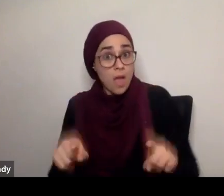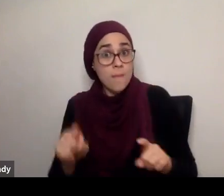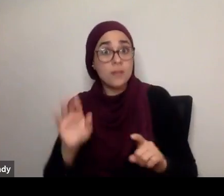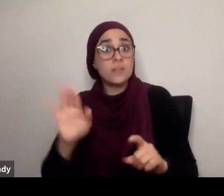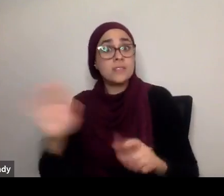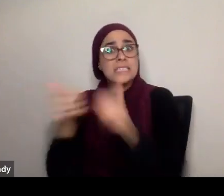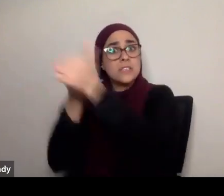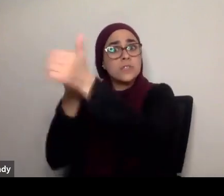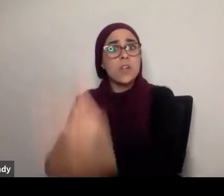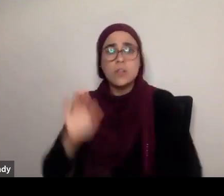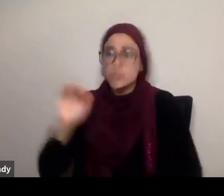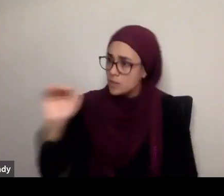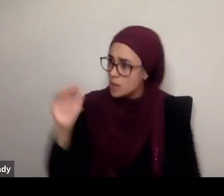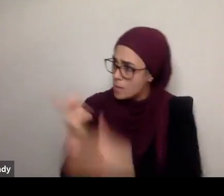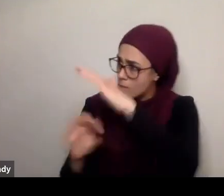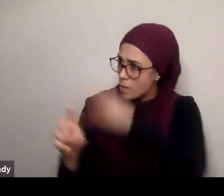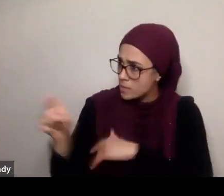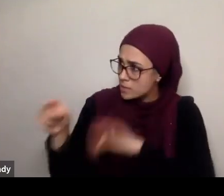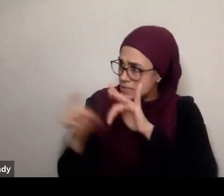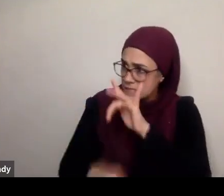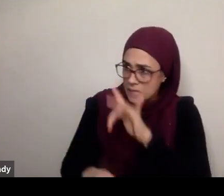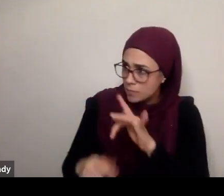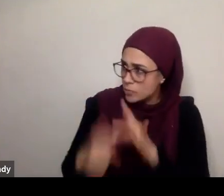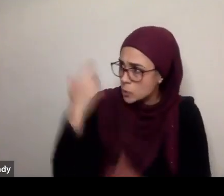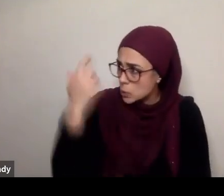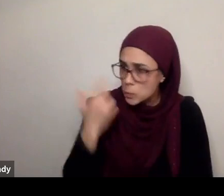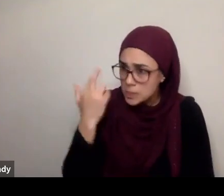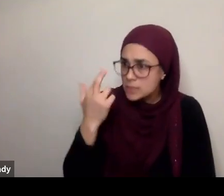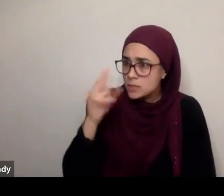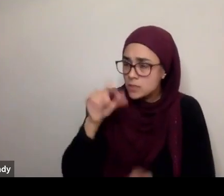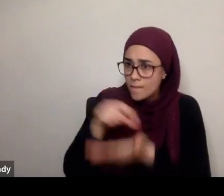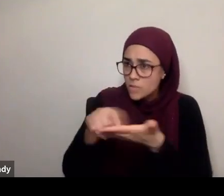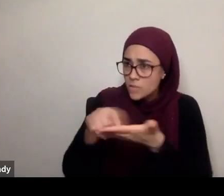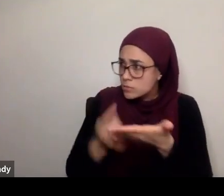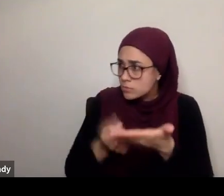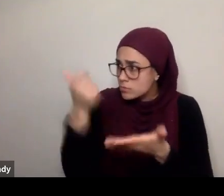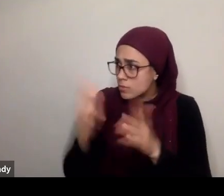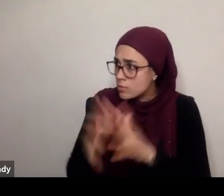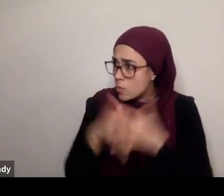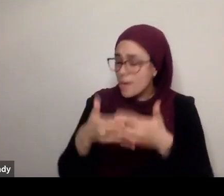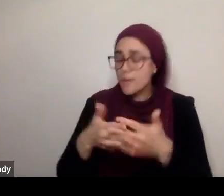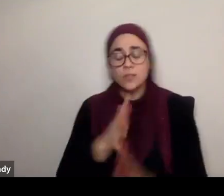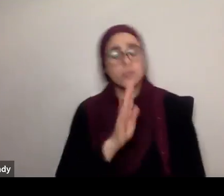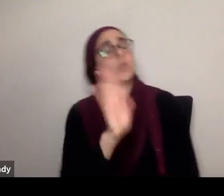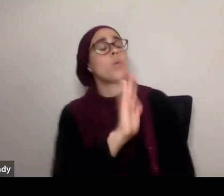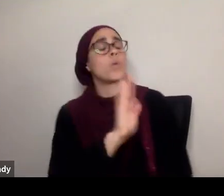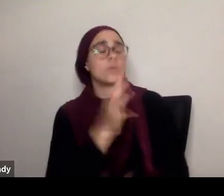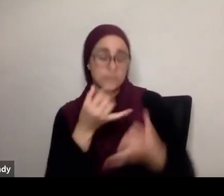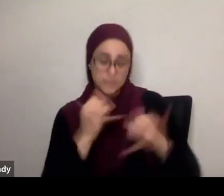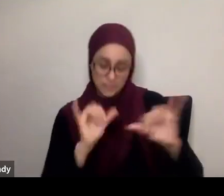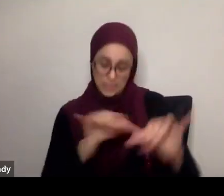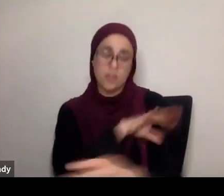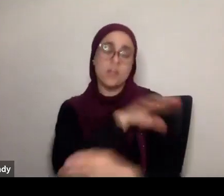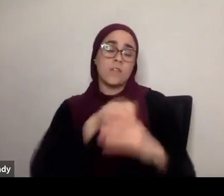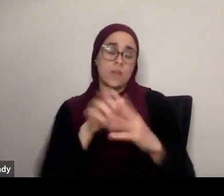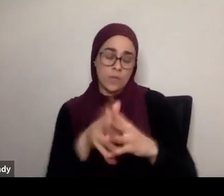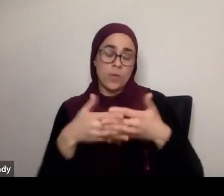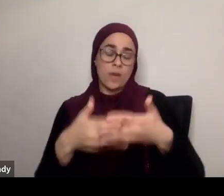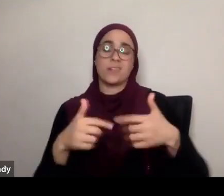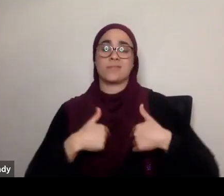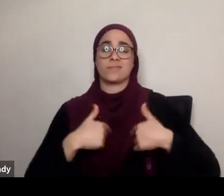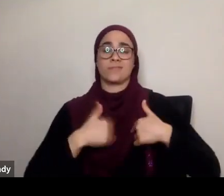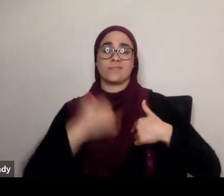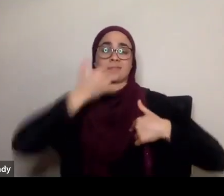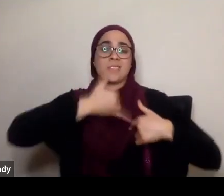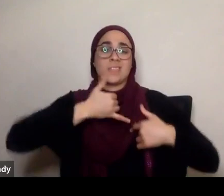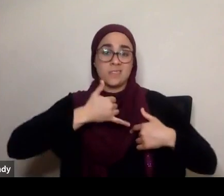Ya Rasulullah, did he skip this ayah, because it's no longer, a part of the Quran, he would say, no, it is still a part of the Quran, but this was my mistake. Now this can